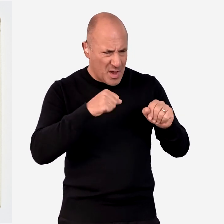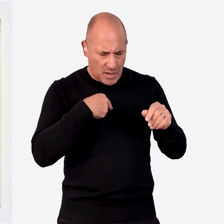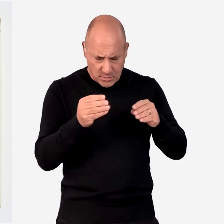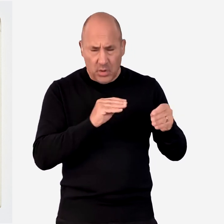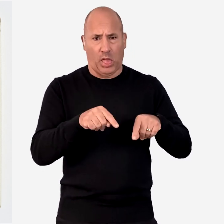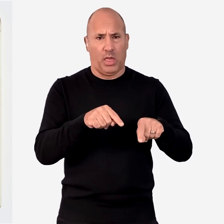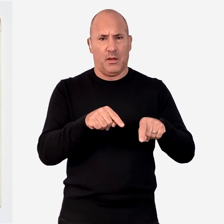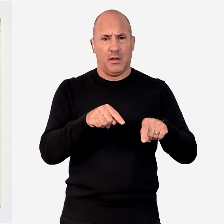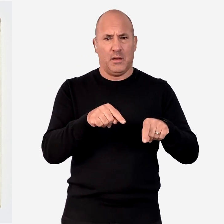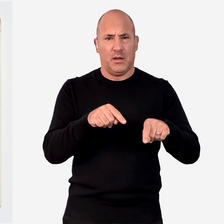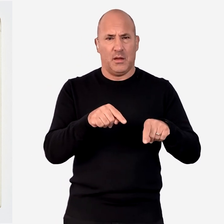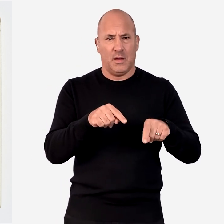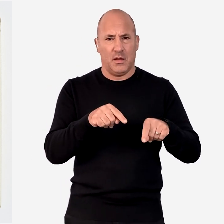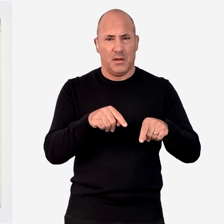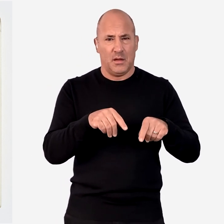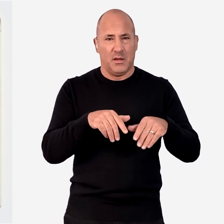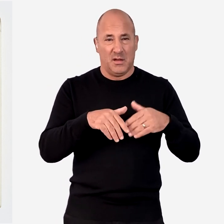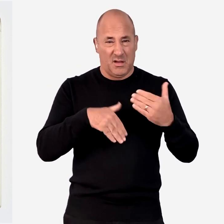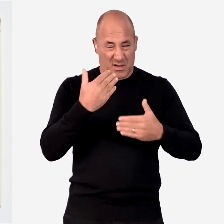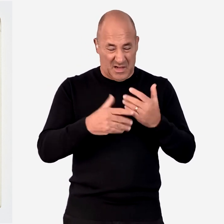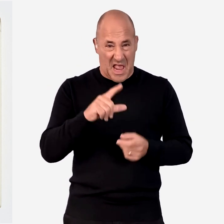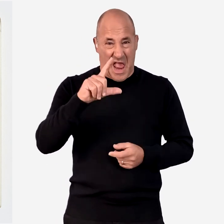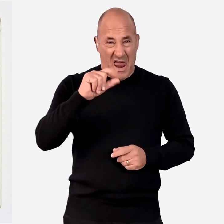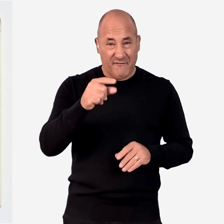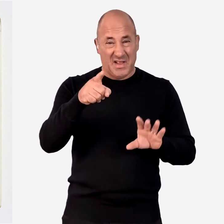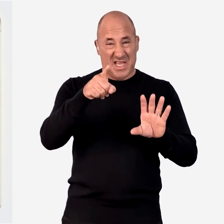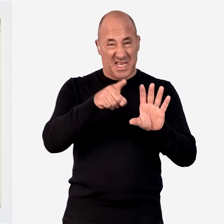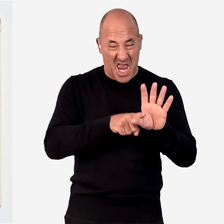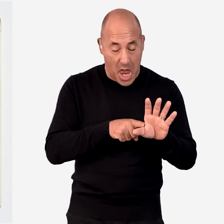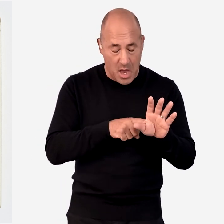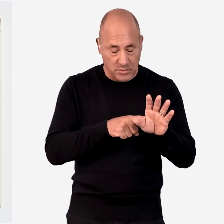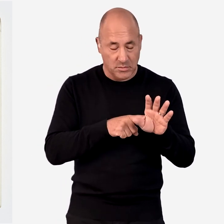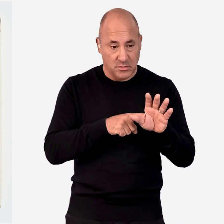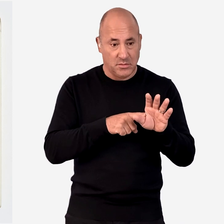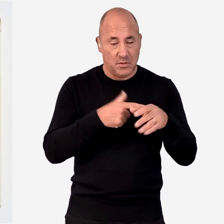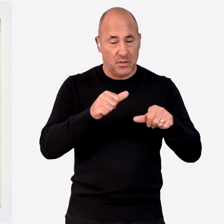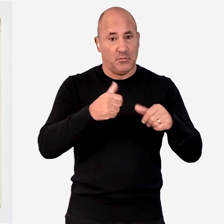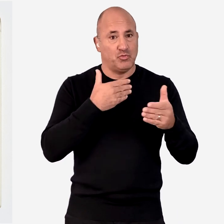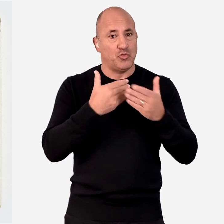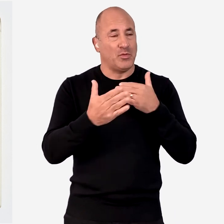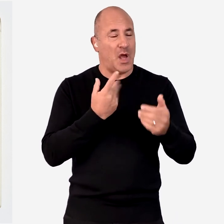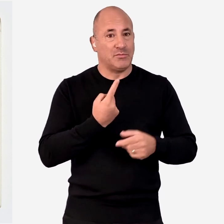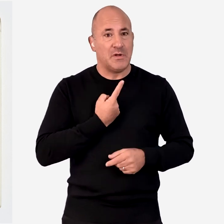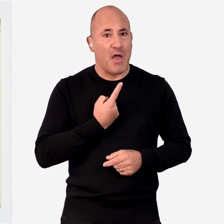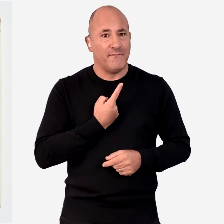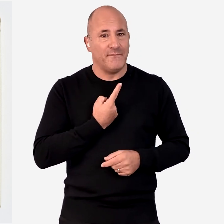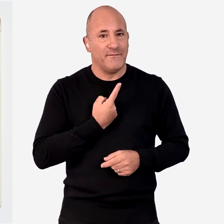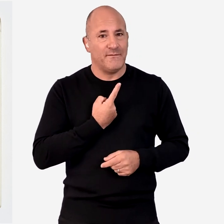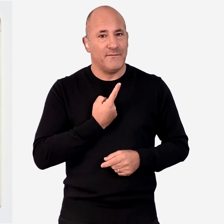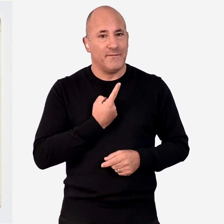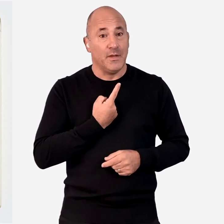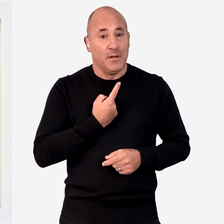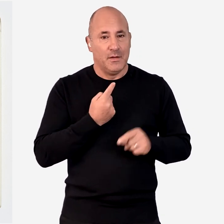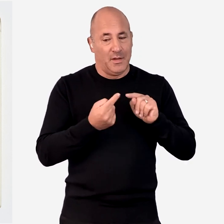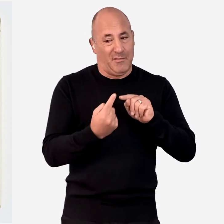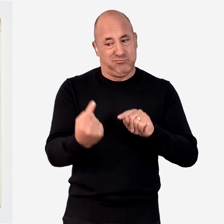sorted it out on that one page. And it turned out to be 11 years it took me to sort myself out.